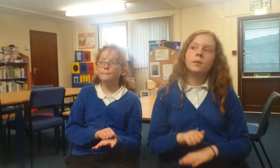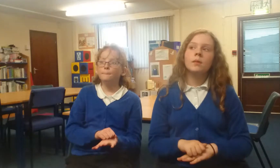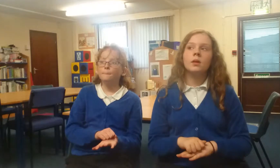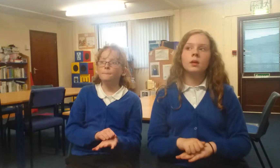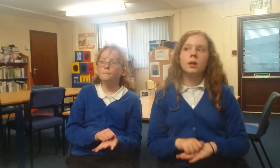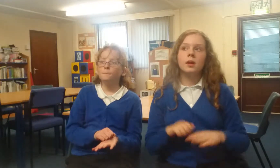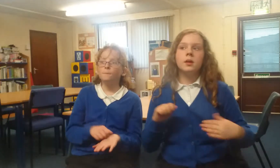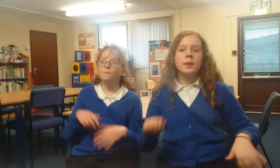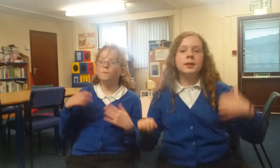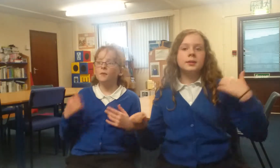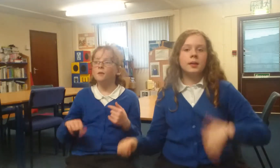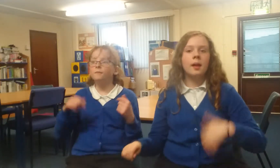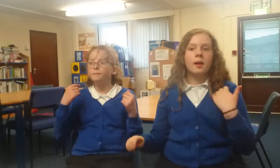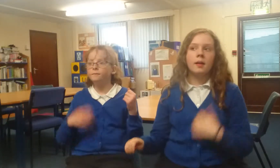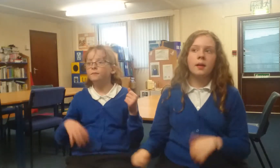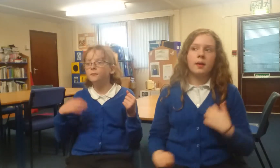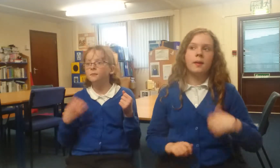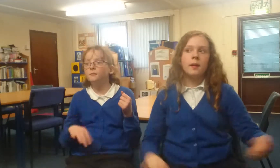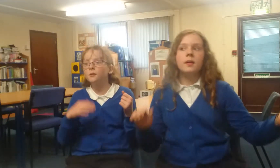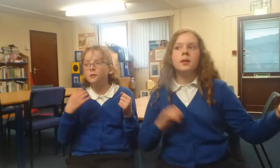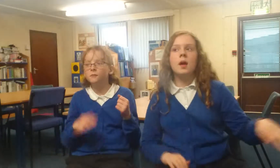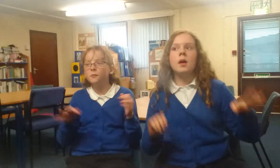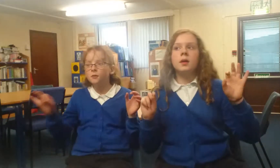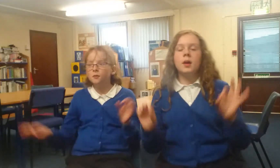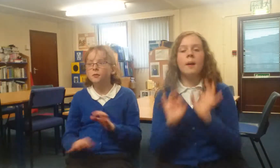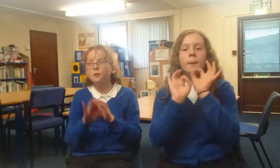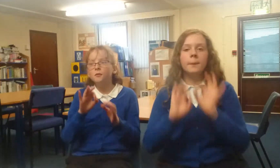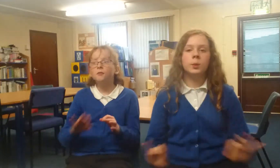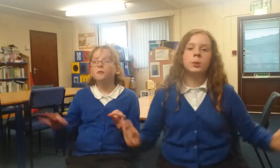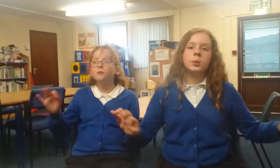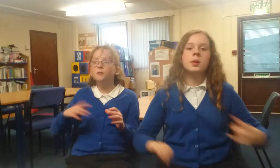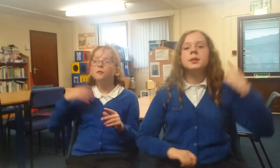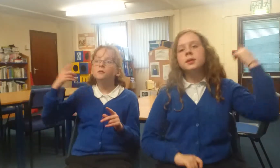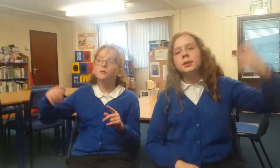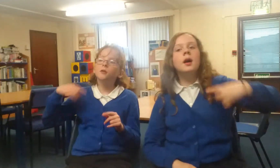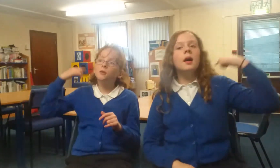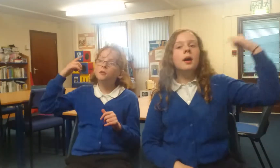The band is kicking and the music's come alive